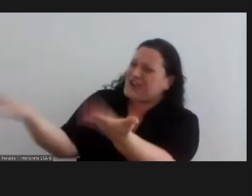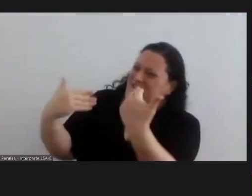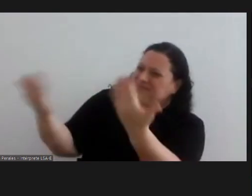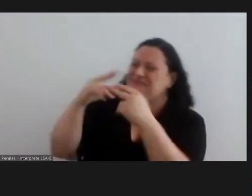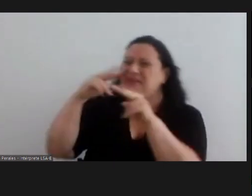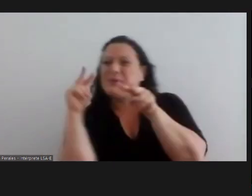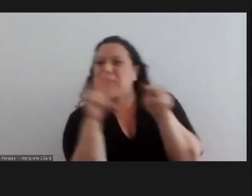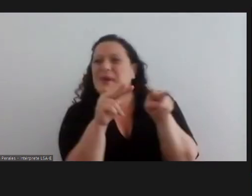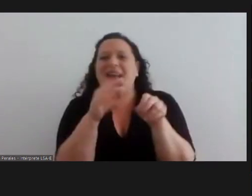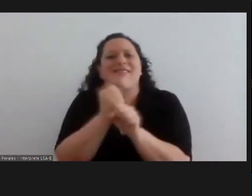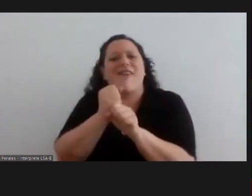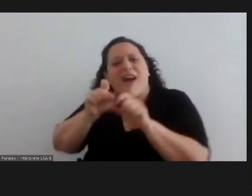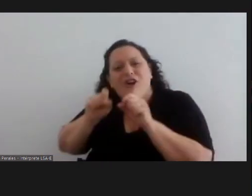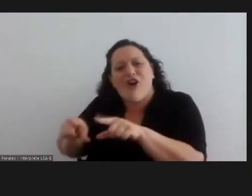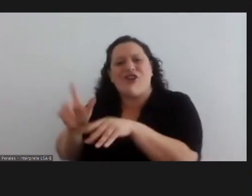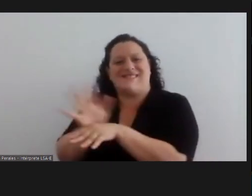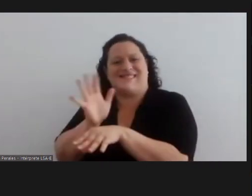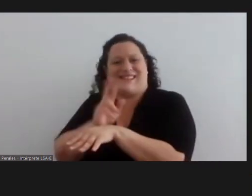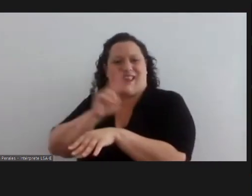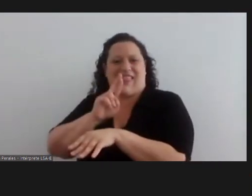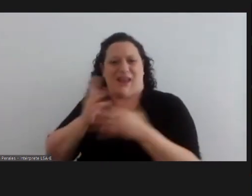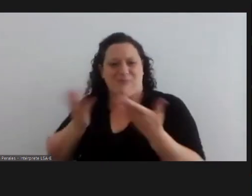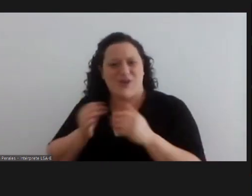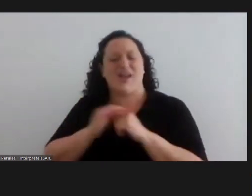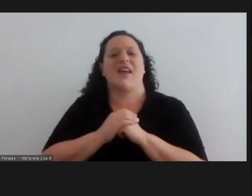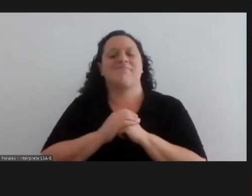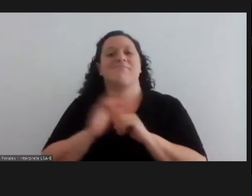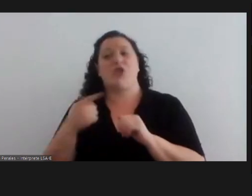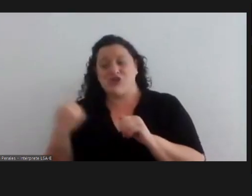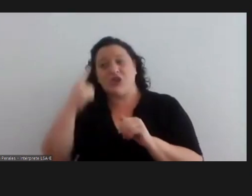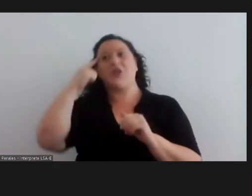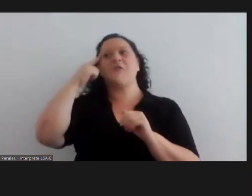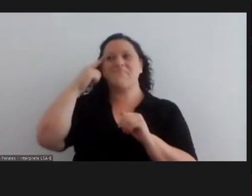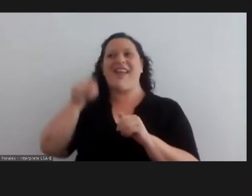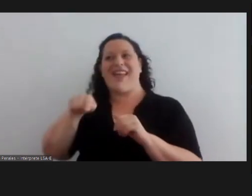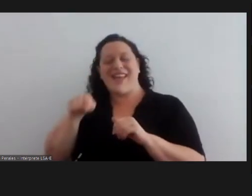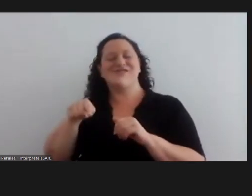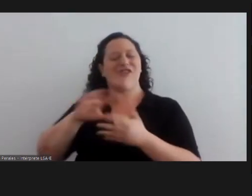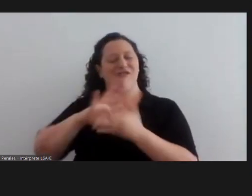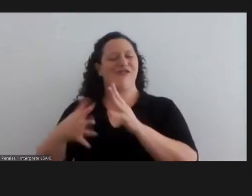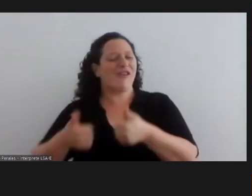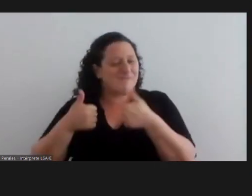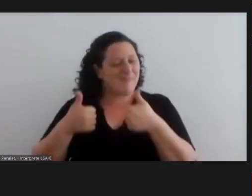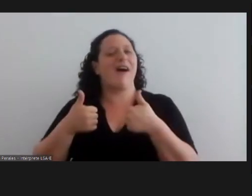telling people to come see these films we believe this was a very good way